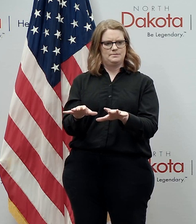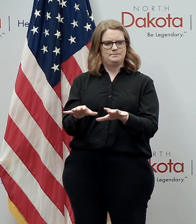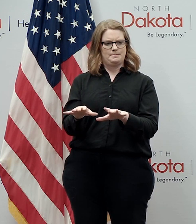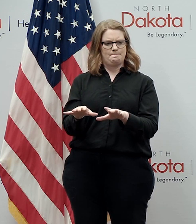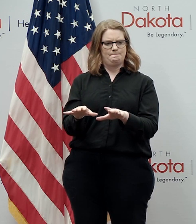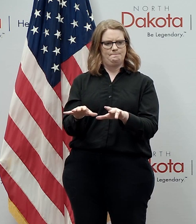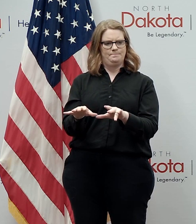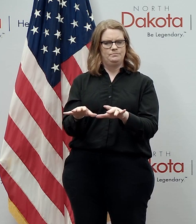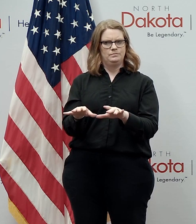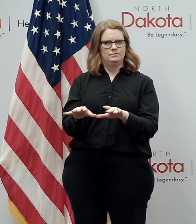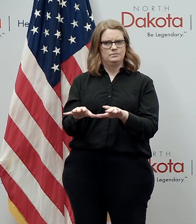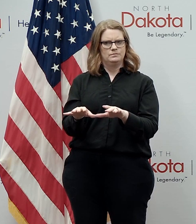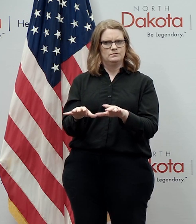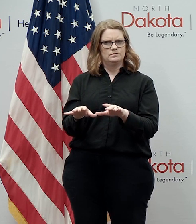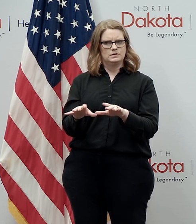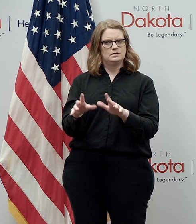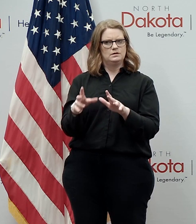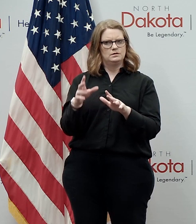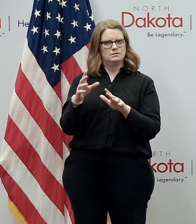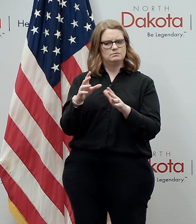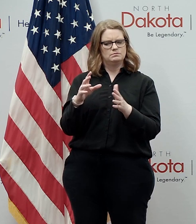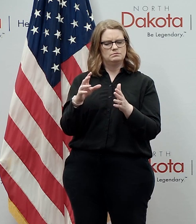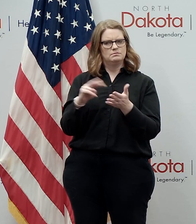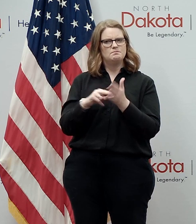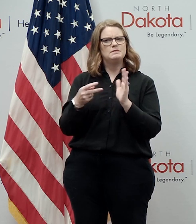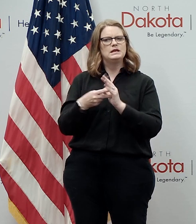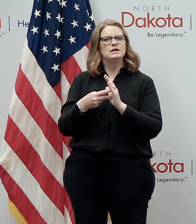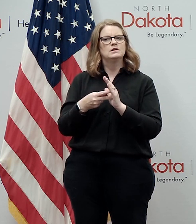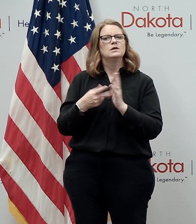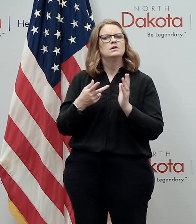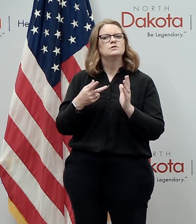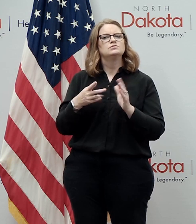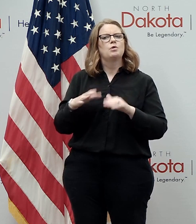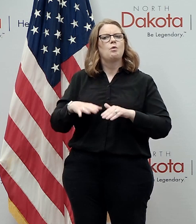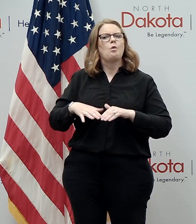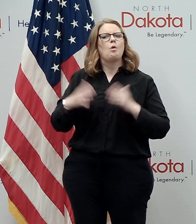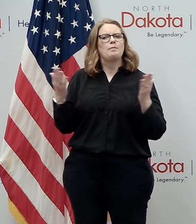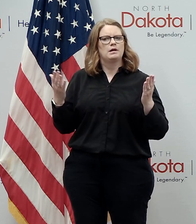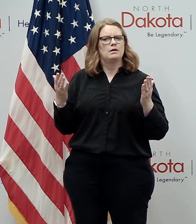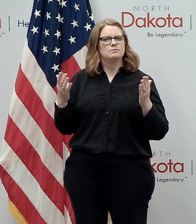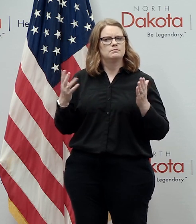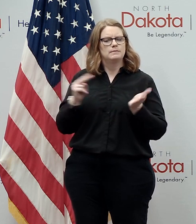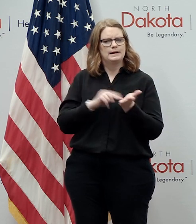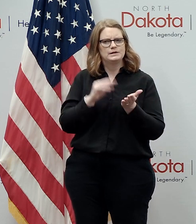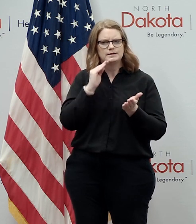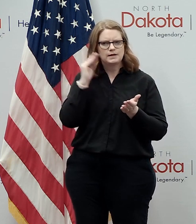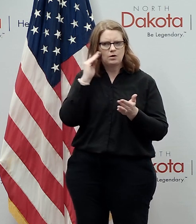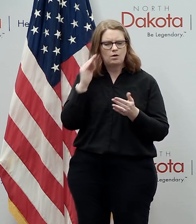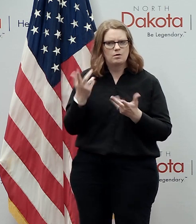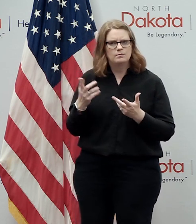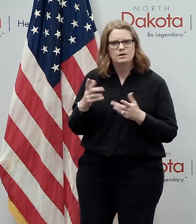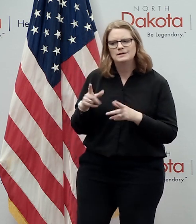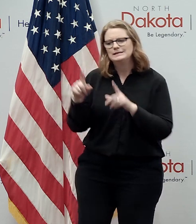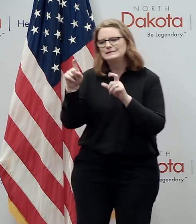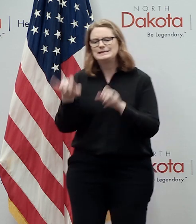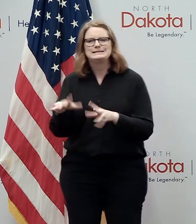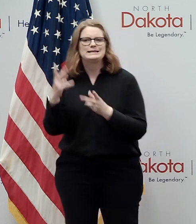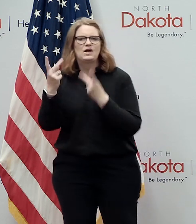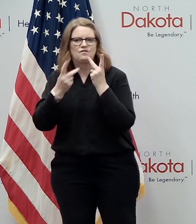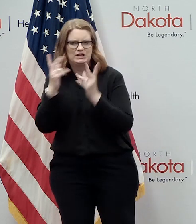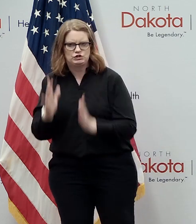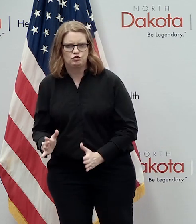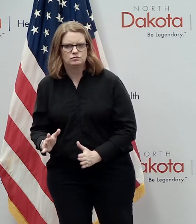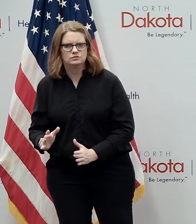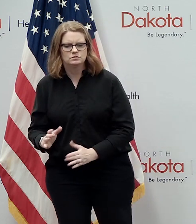uh through the gating would be to test all visitors in a way the same way that we're testing all long-term care workers so that a